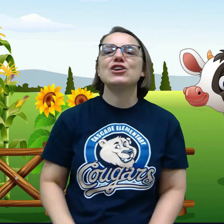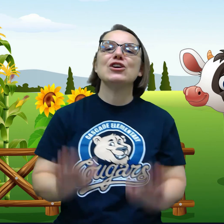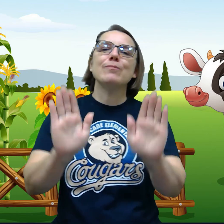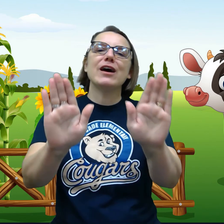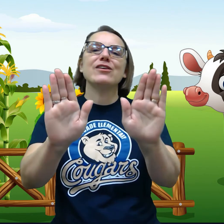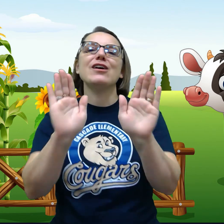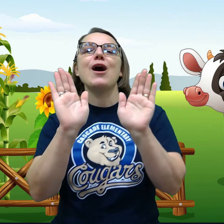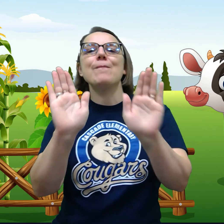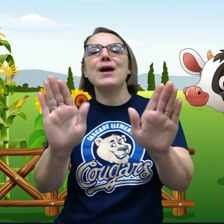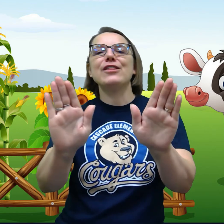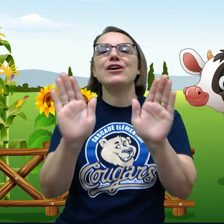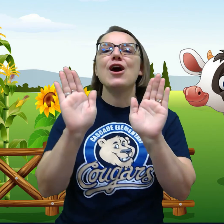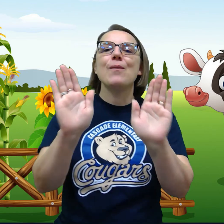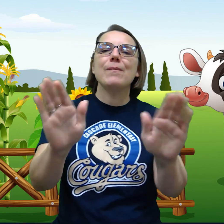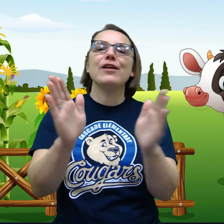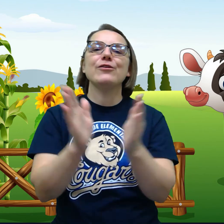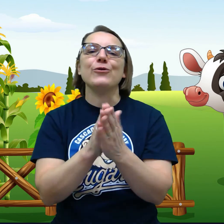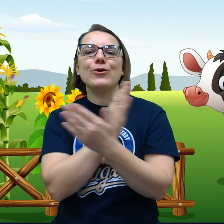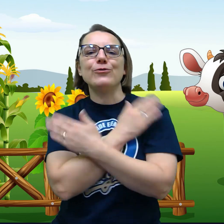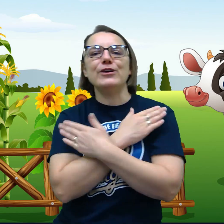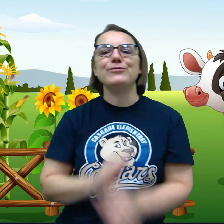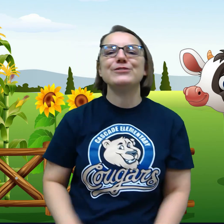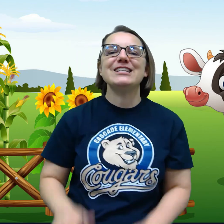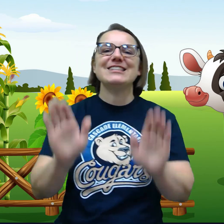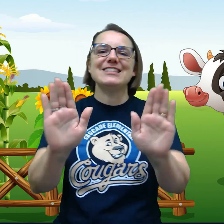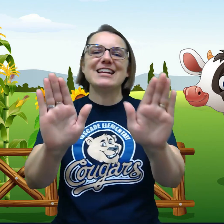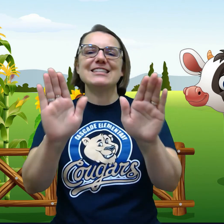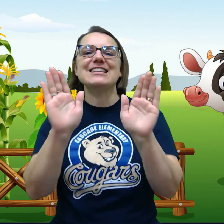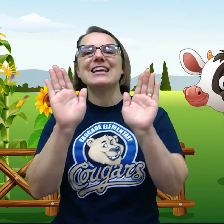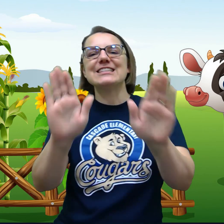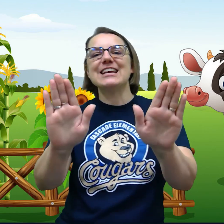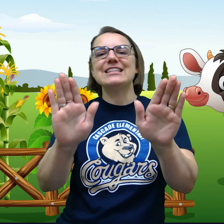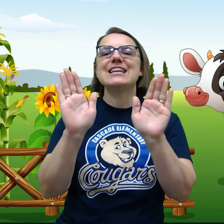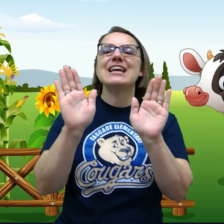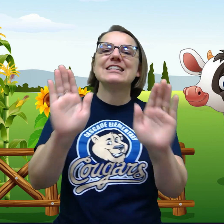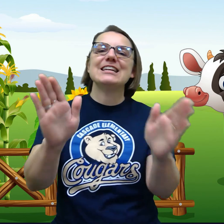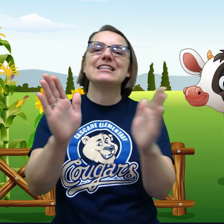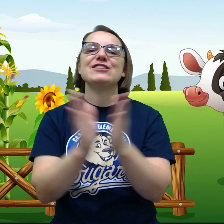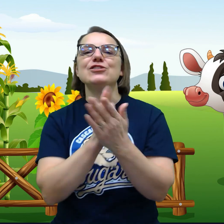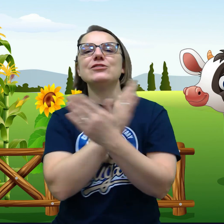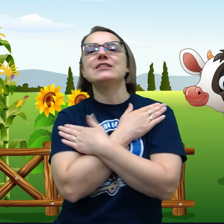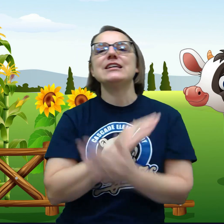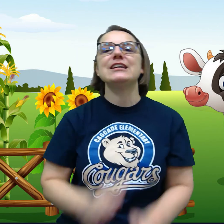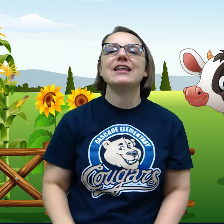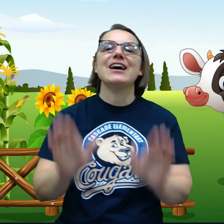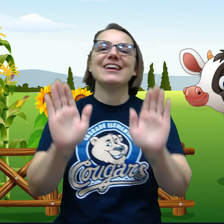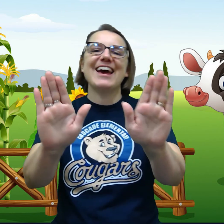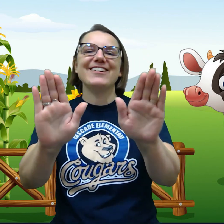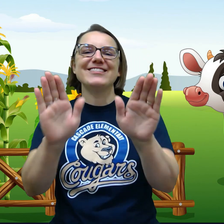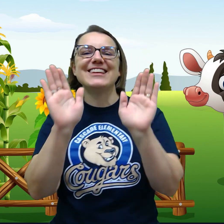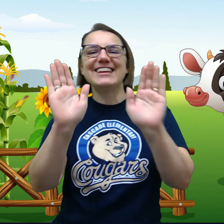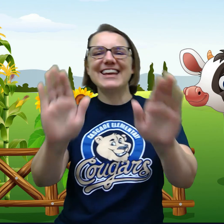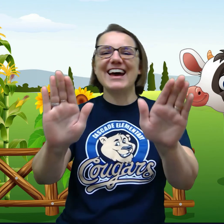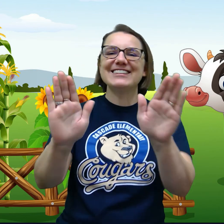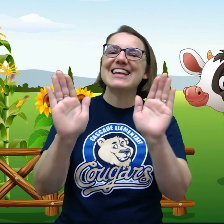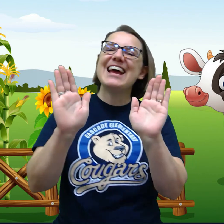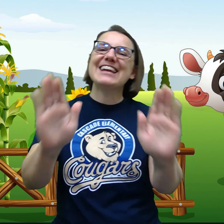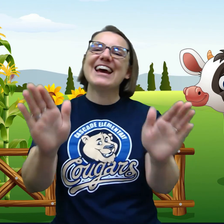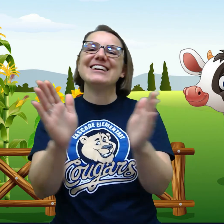her mother, mother, mother, for fifty cents, cents, cents, cents, to see the cows, cows, cows,